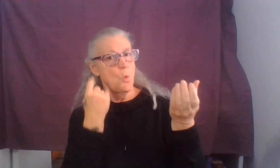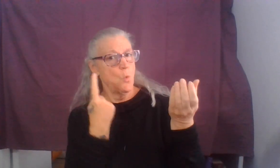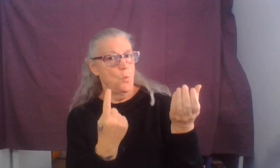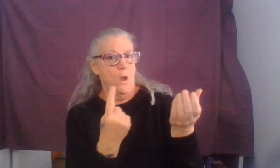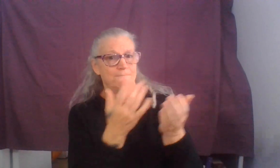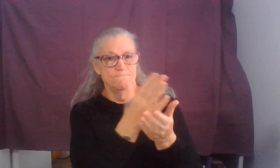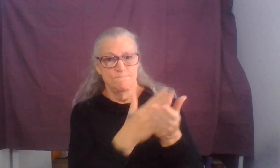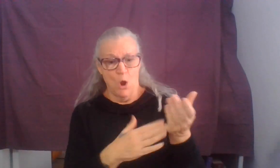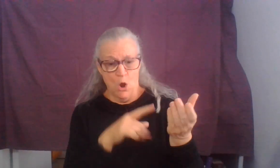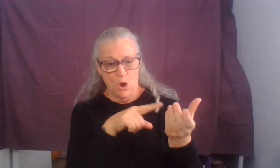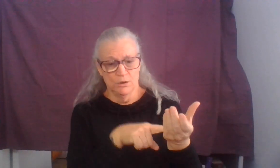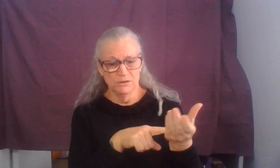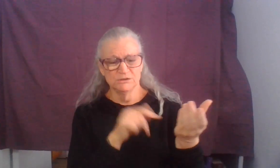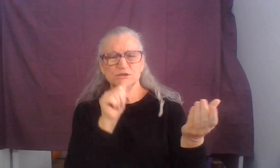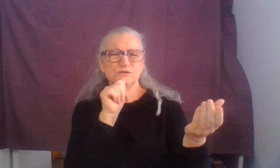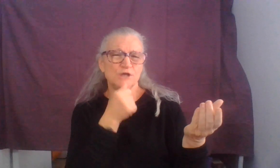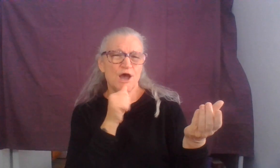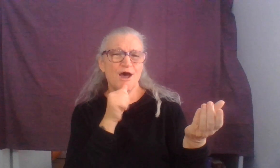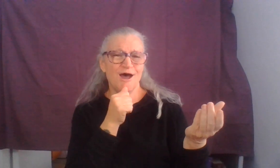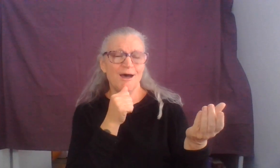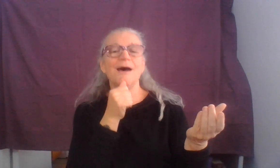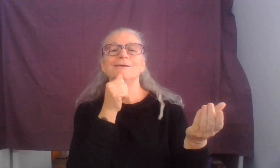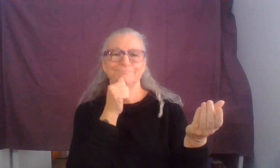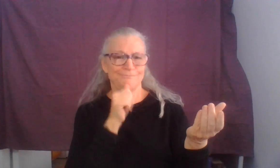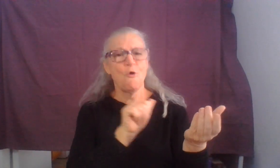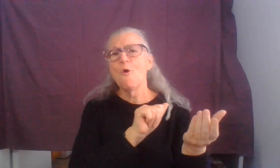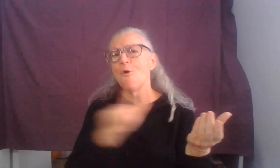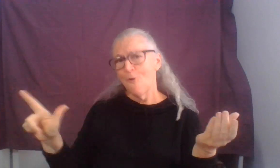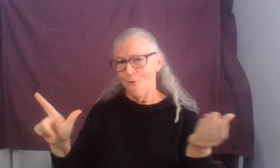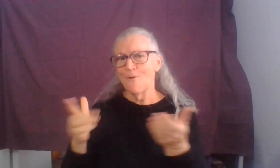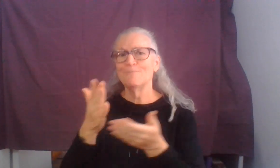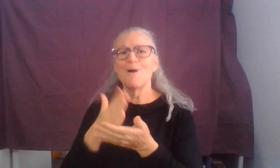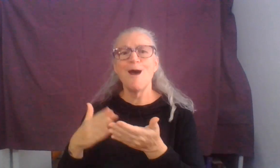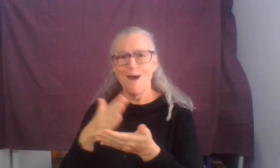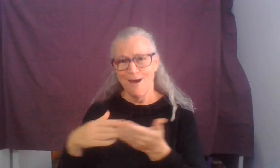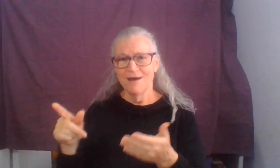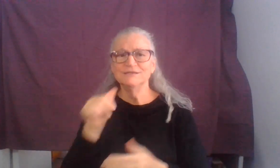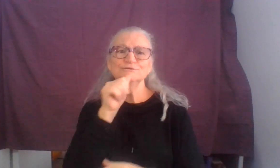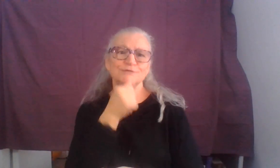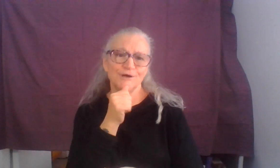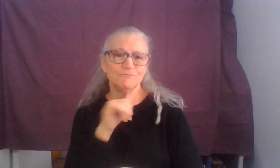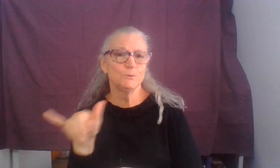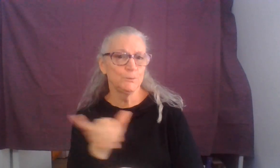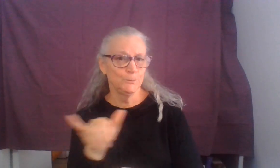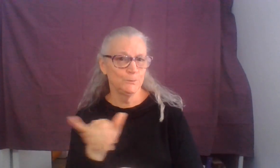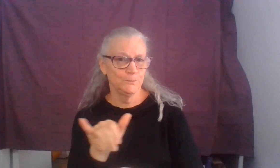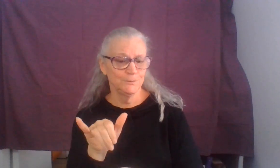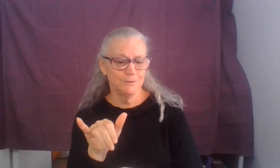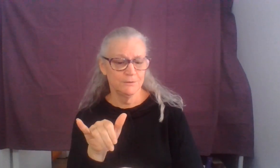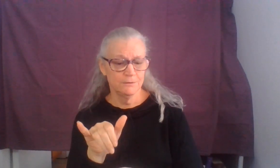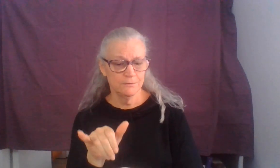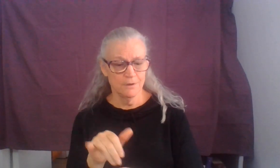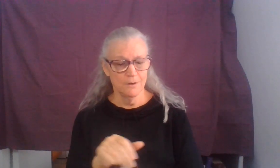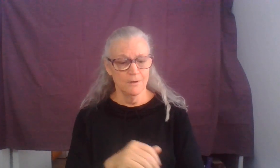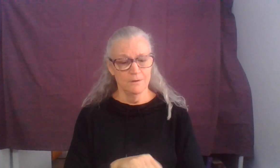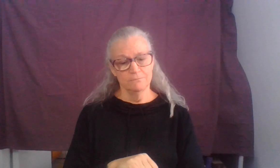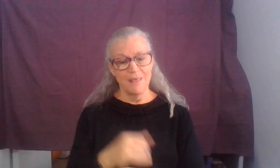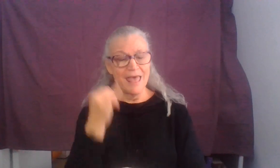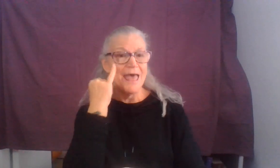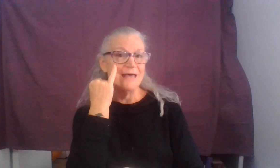if one part is all the parts suffer with it. If one part